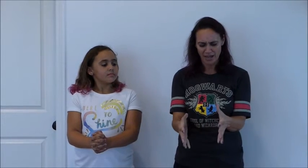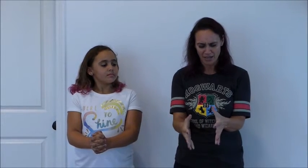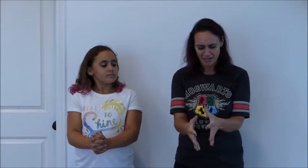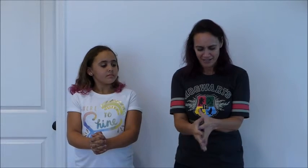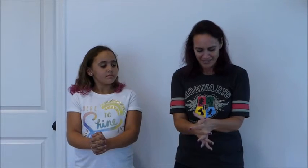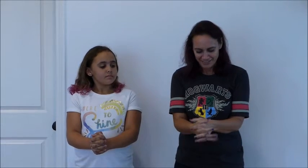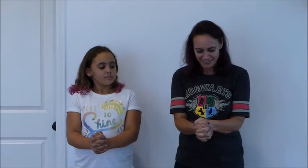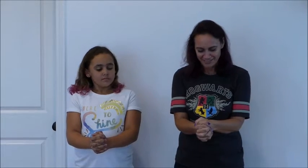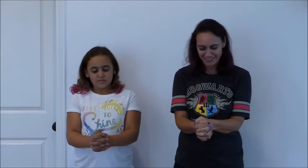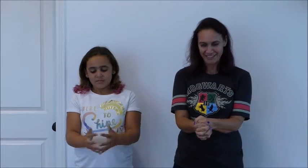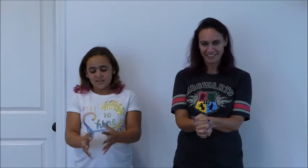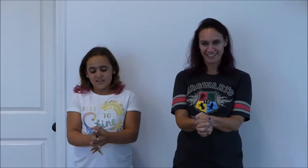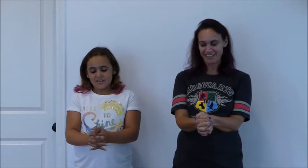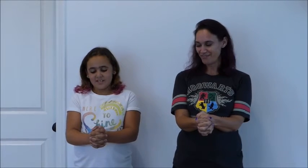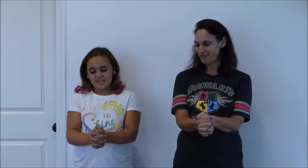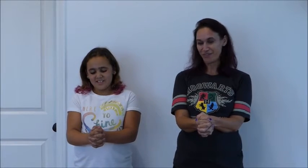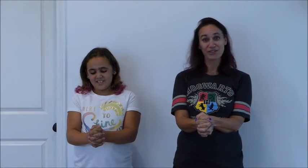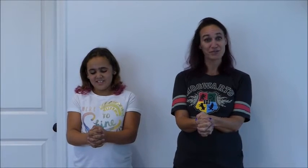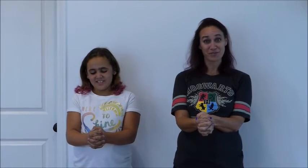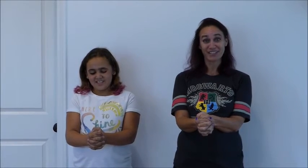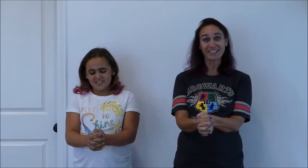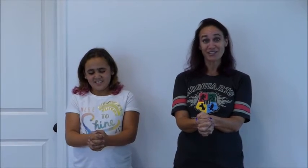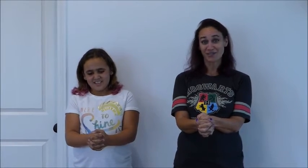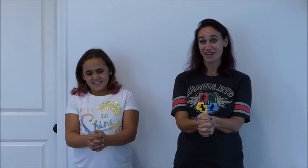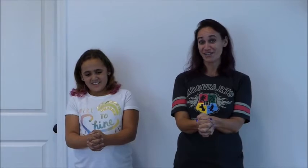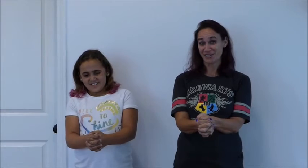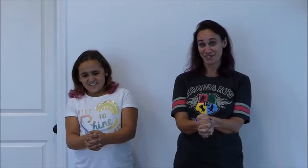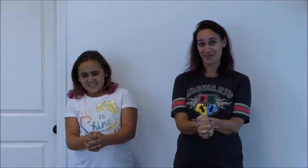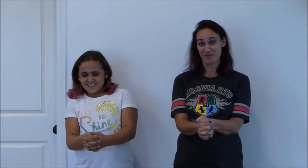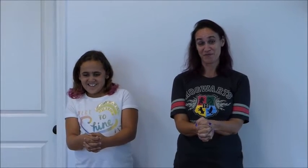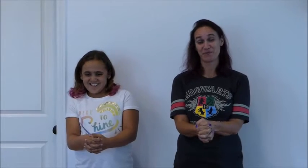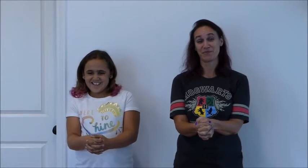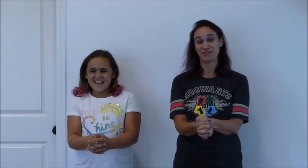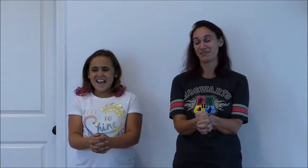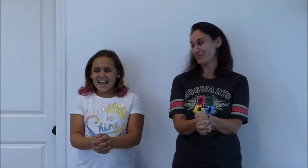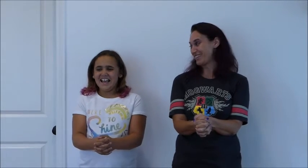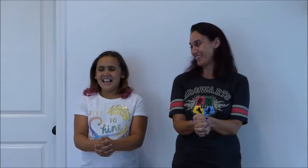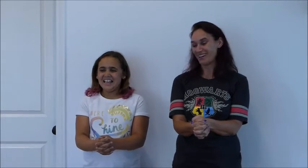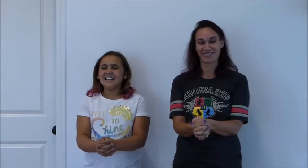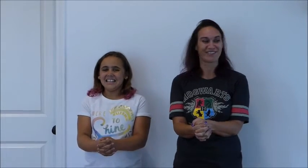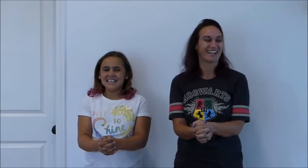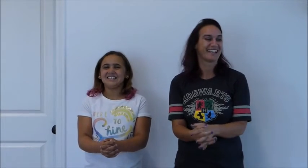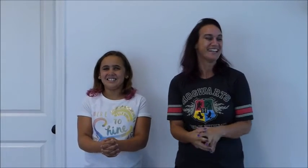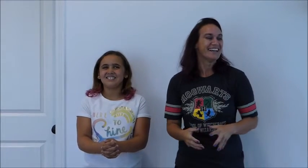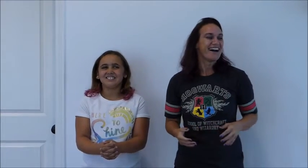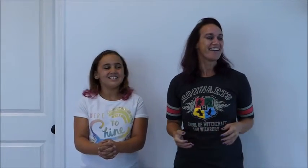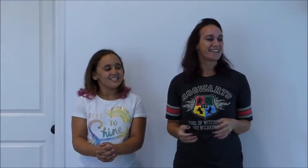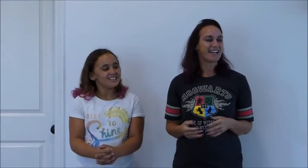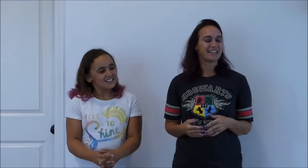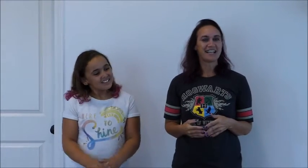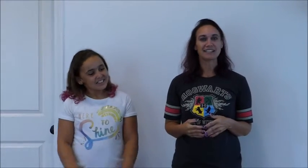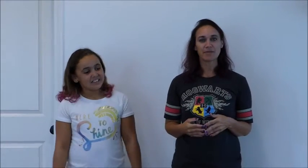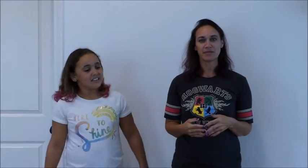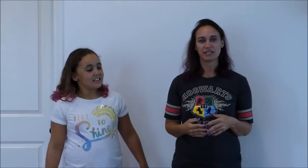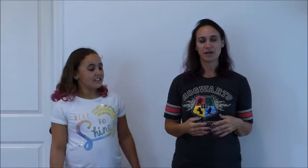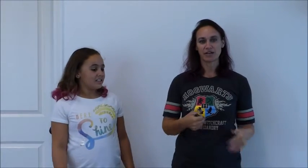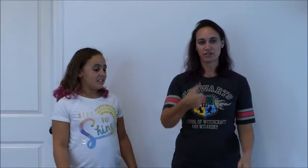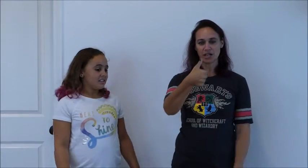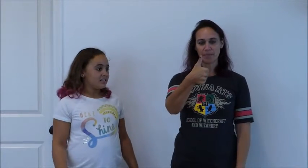it feels really strange and uncomfortable when you do it the other way okay next up is hitchhiker's thumb